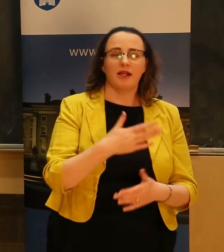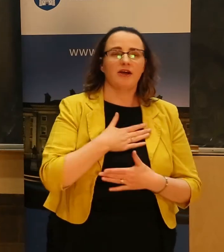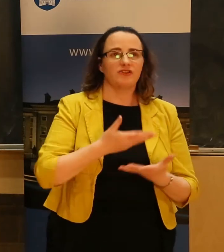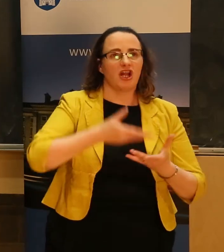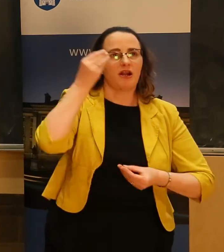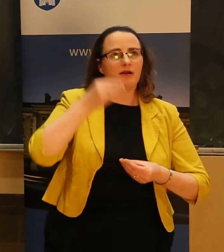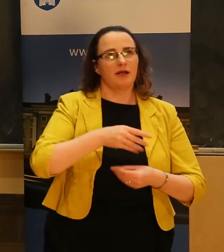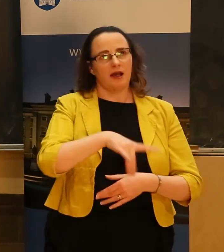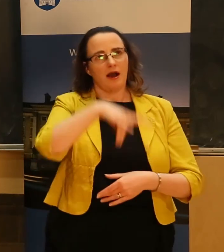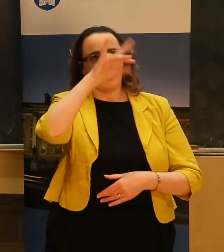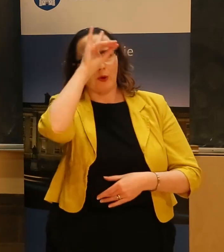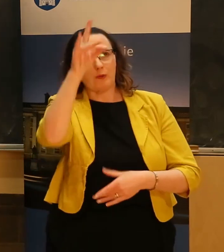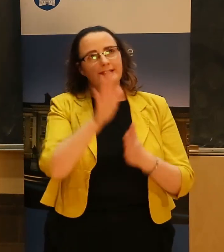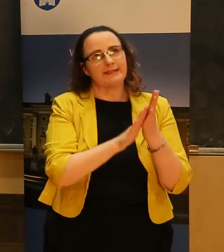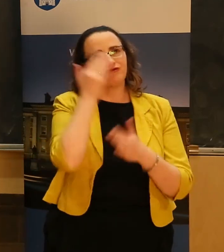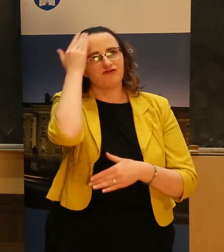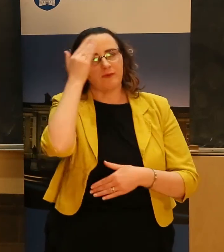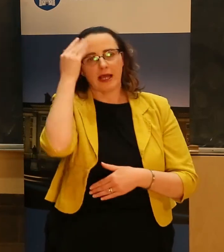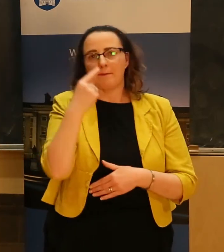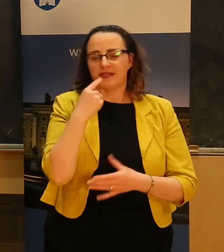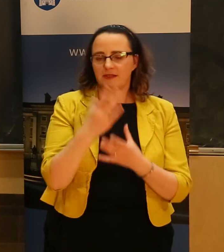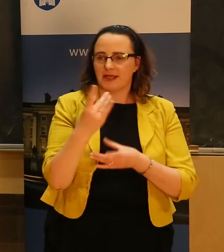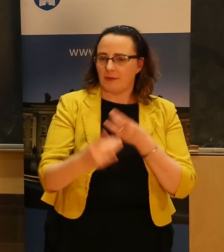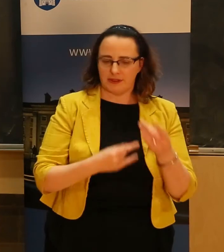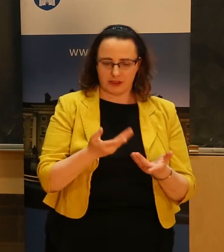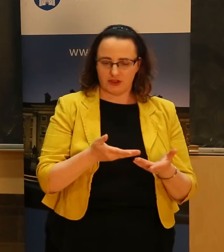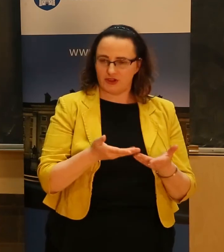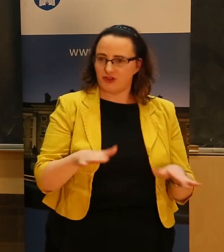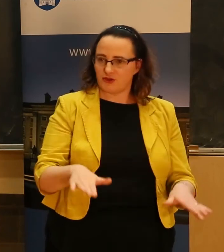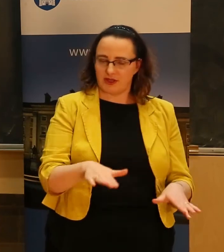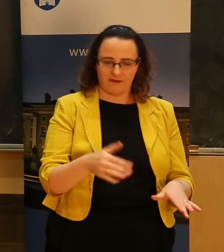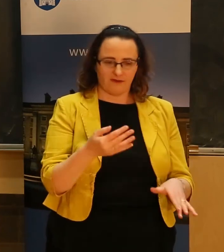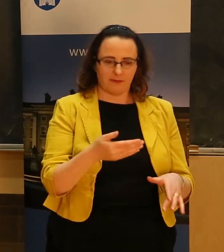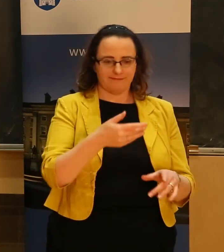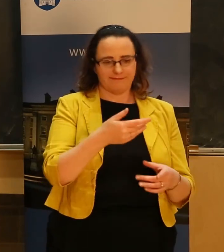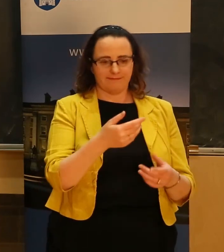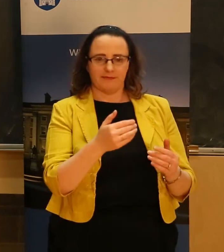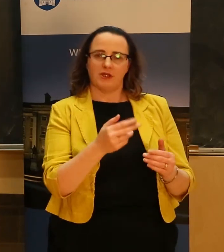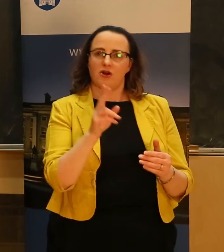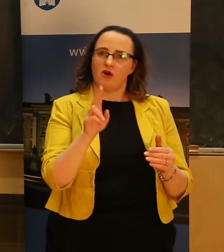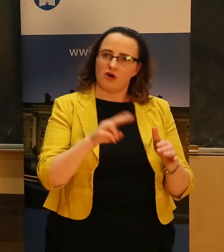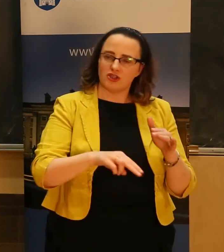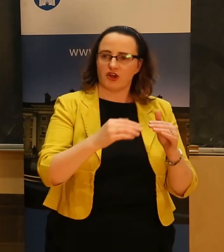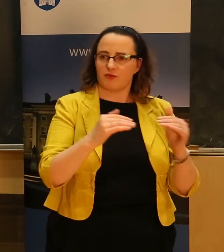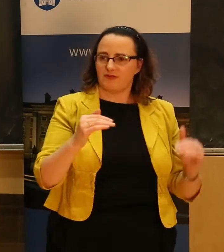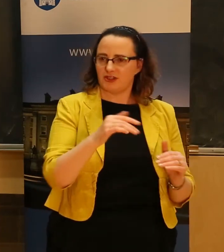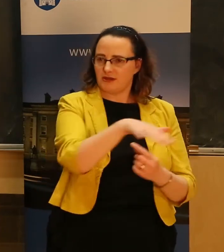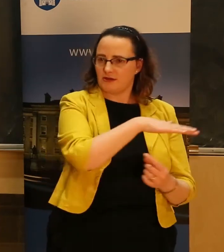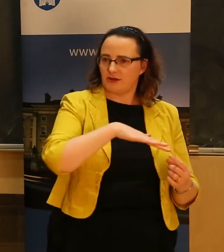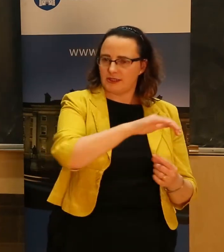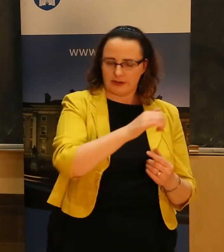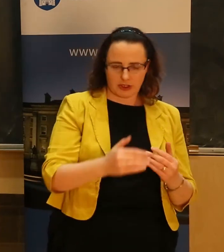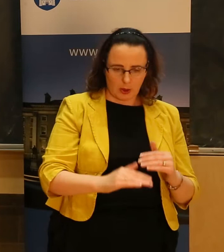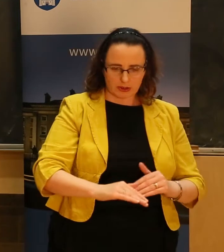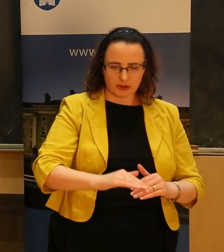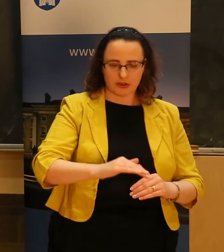high hopes and aspirations. But something happens to children from underprivileged areas. As you move towards your teenage years,